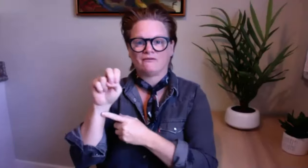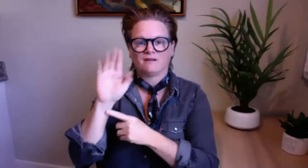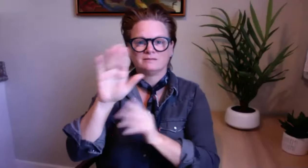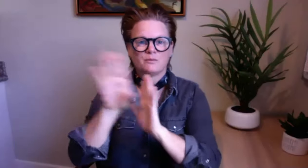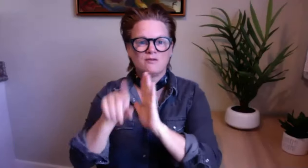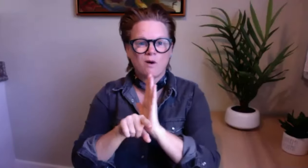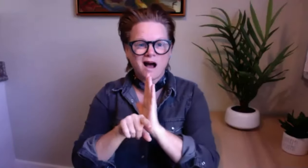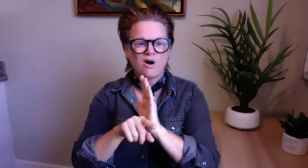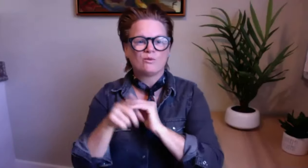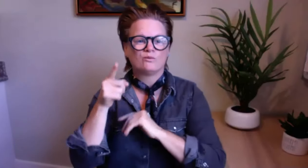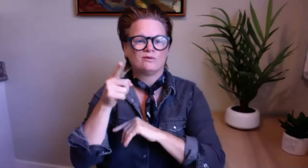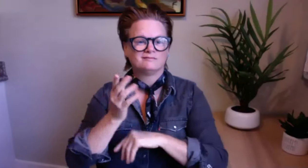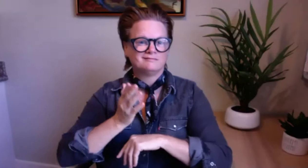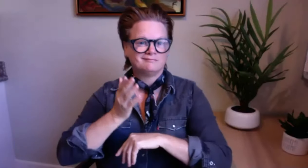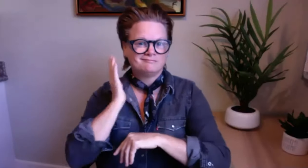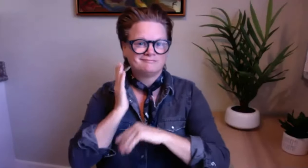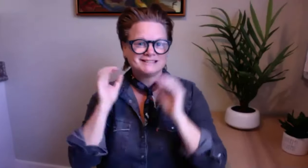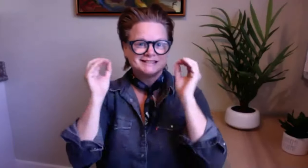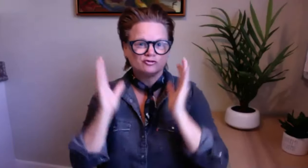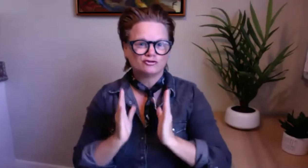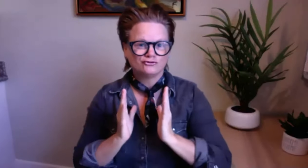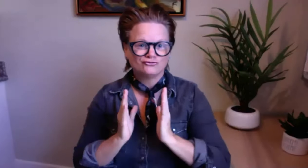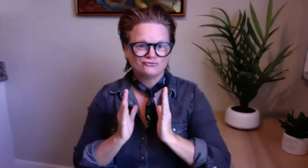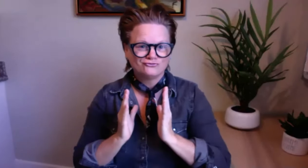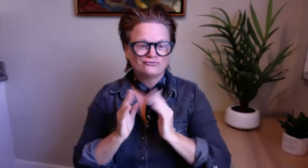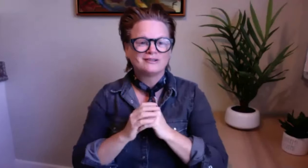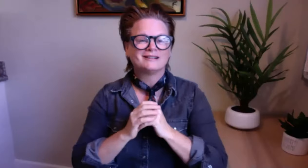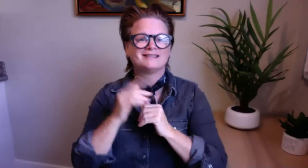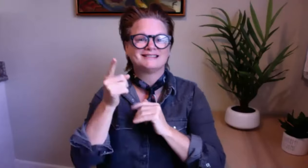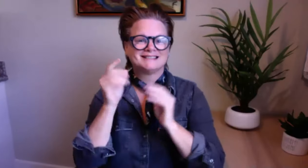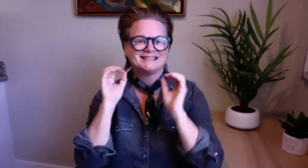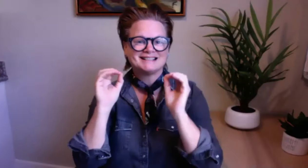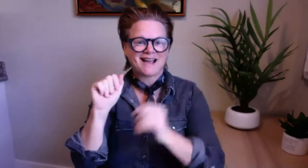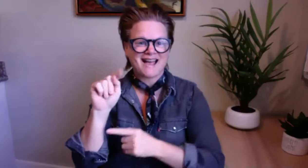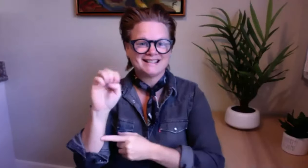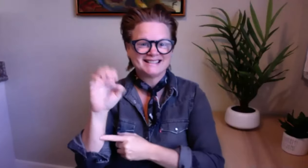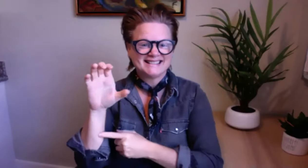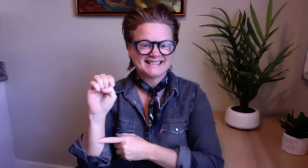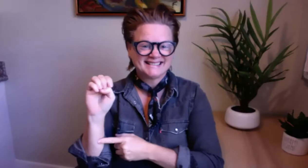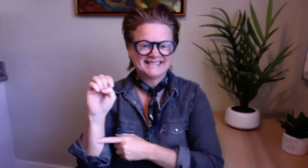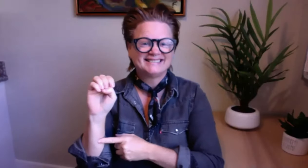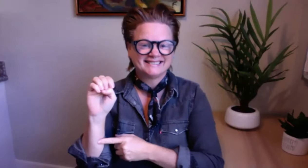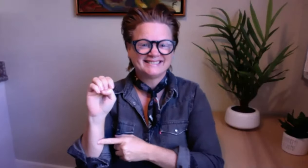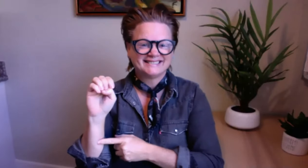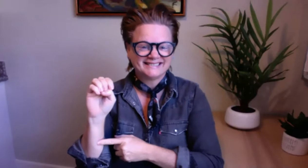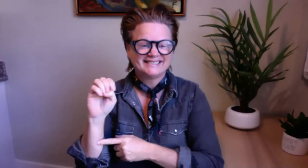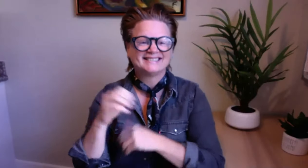strategies that you can do at home dave is a former teacher